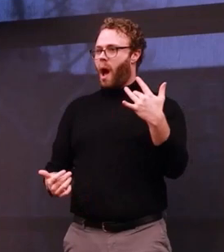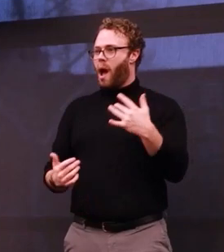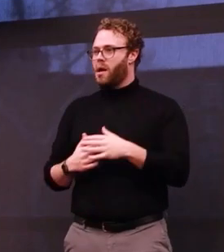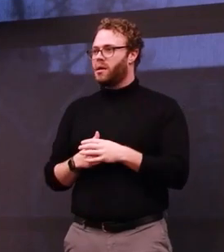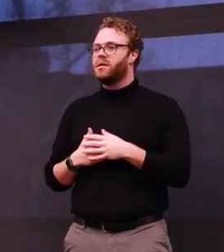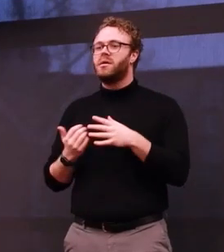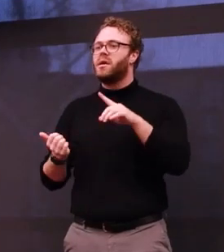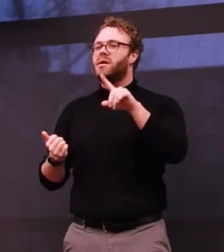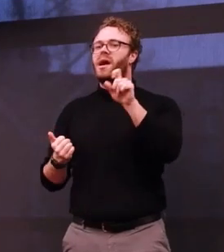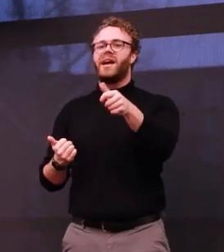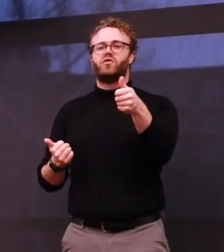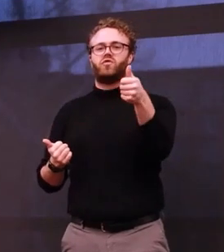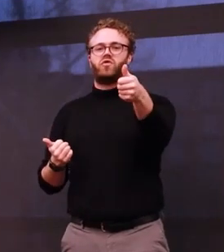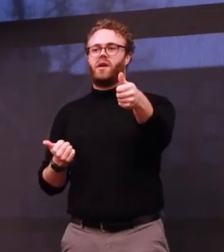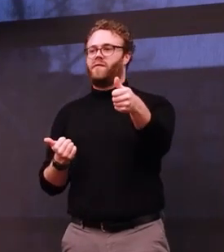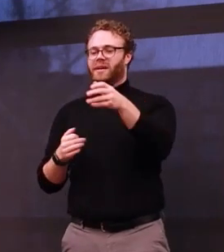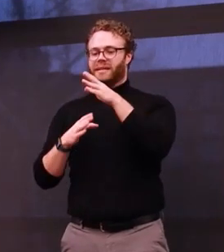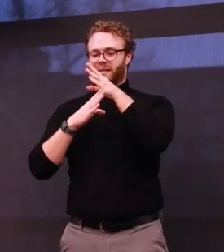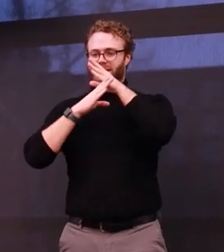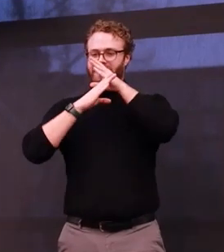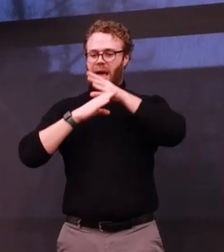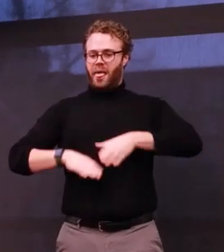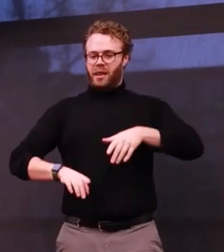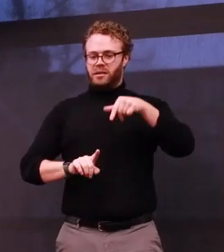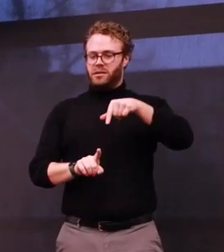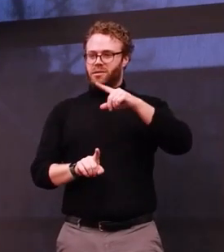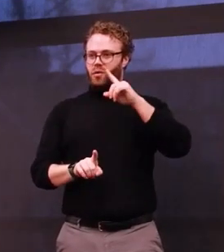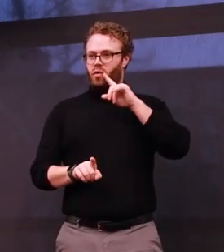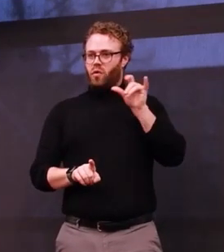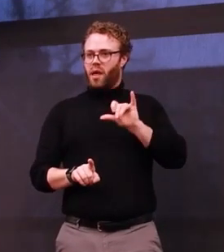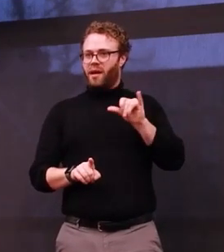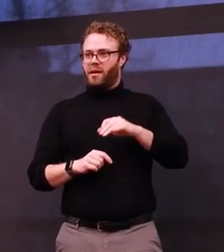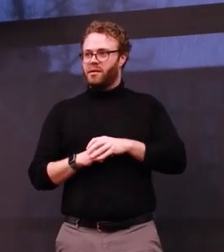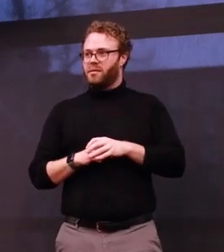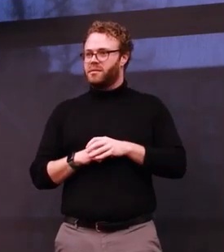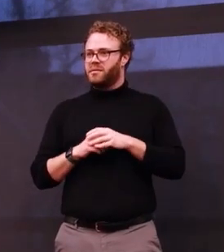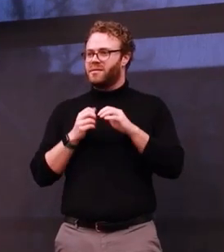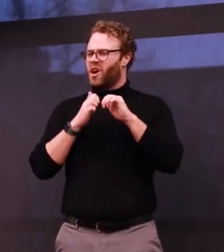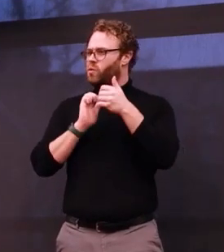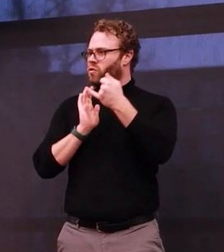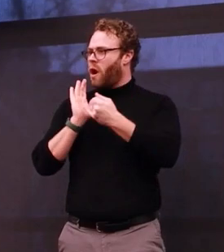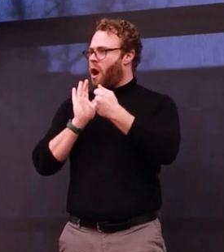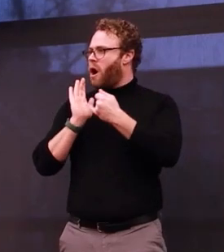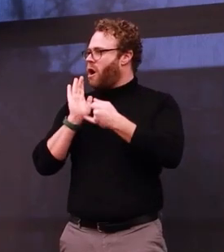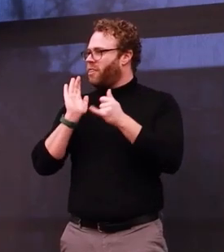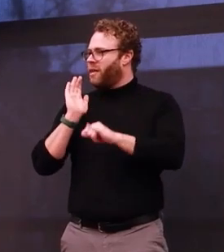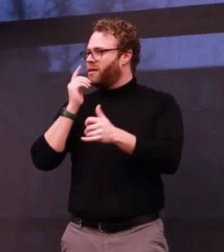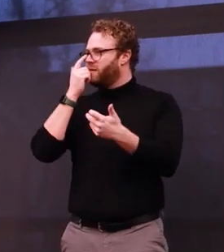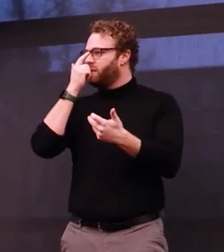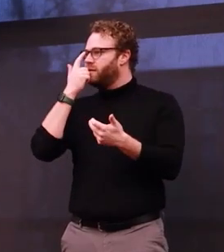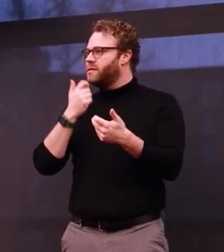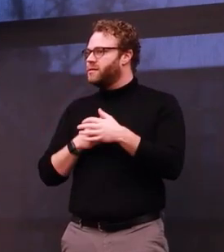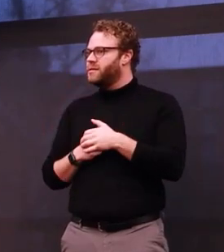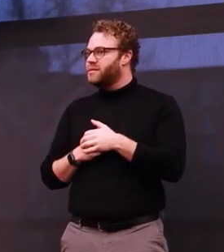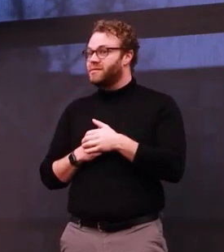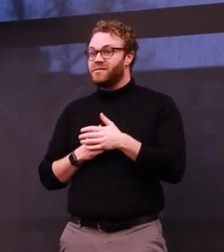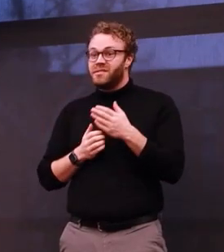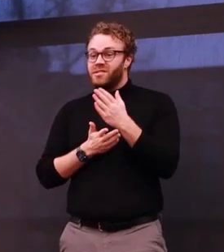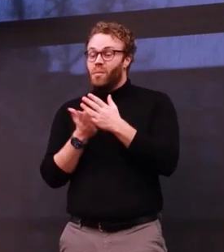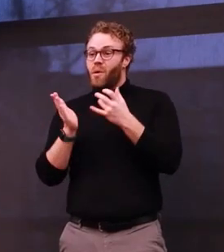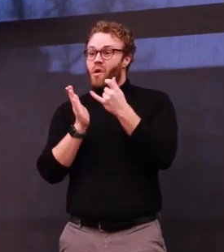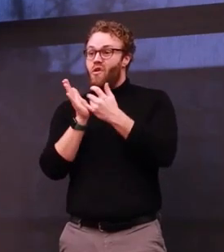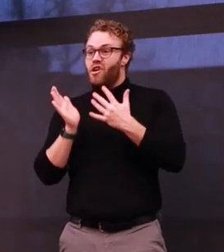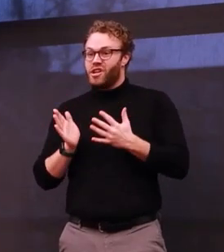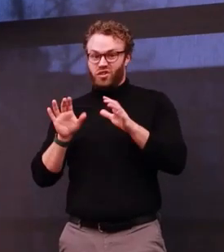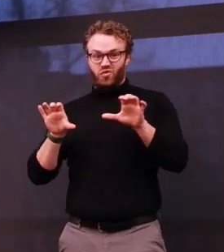what does silence look like? How did you draw it? Well, some artists have done just that to show the